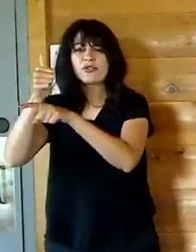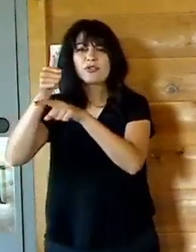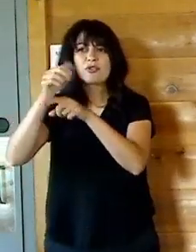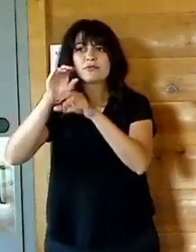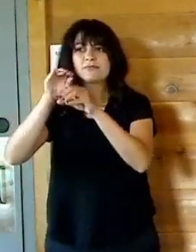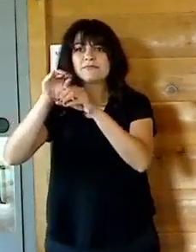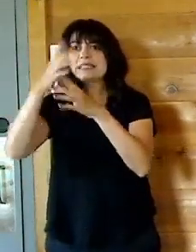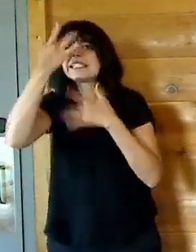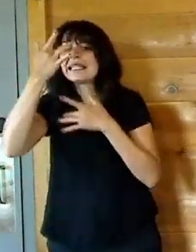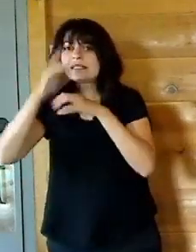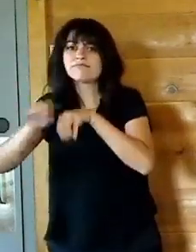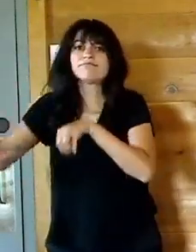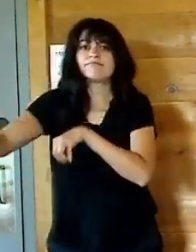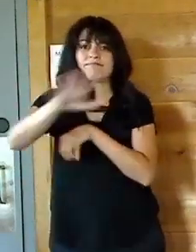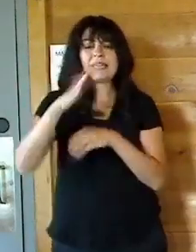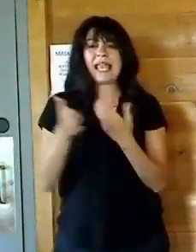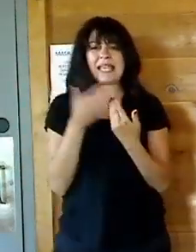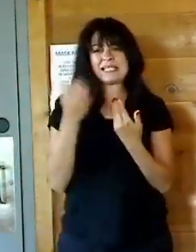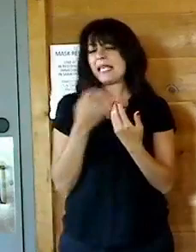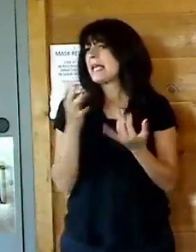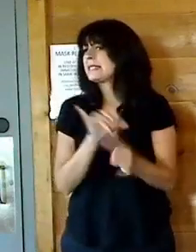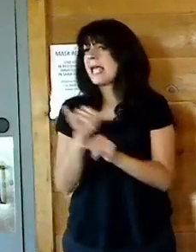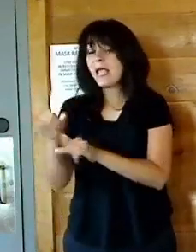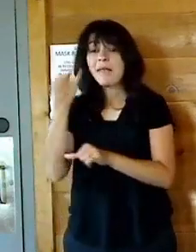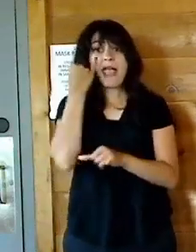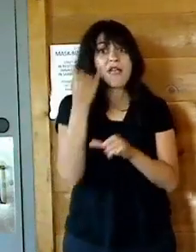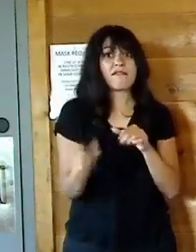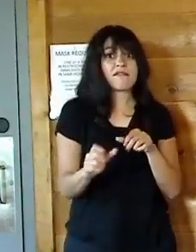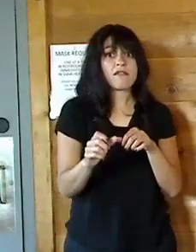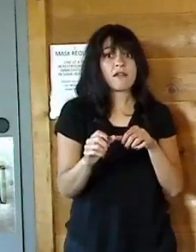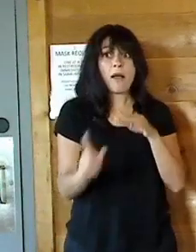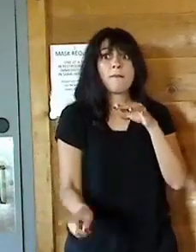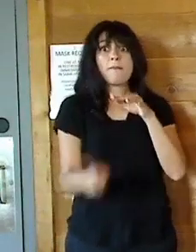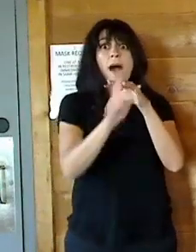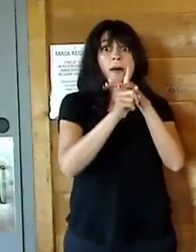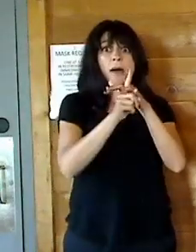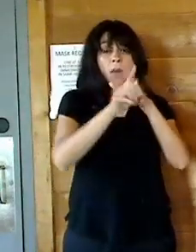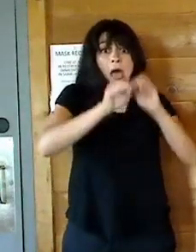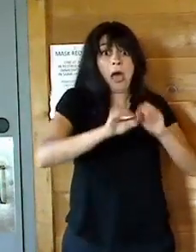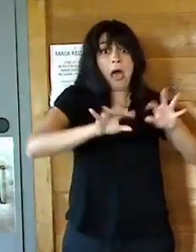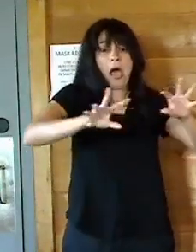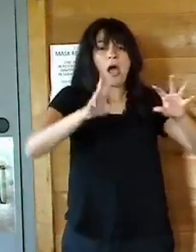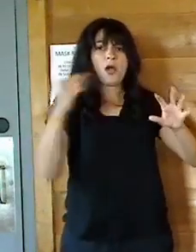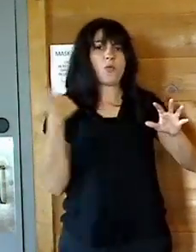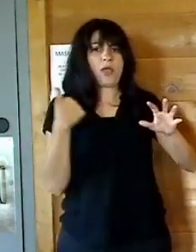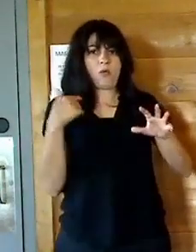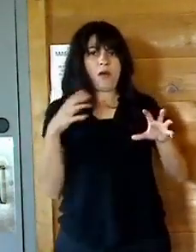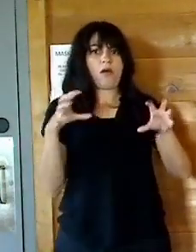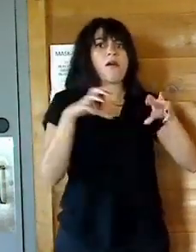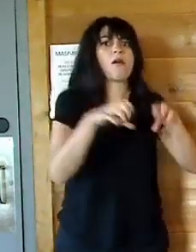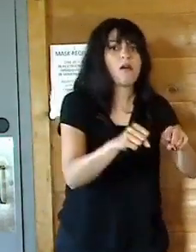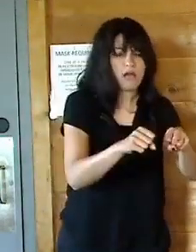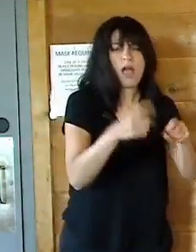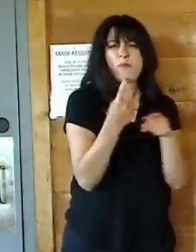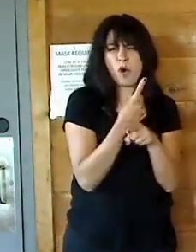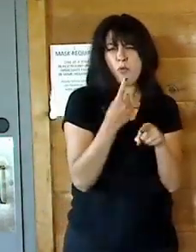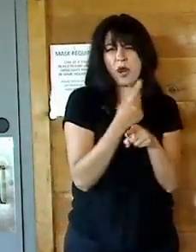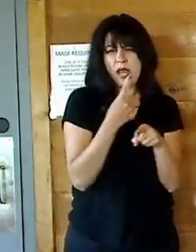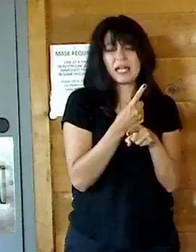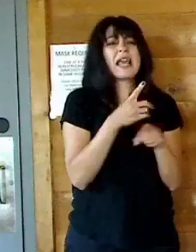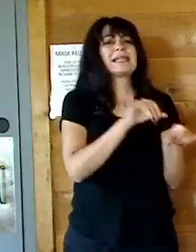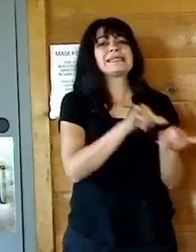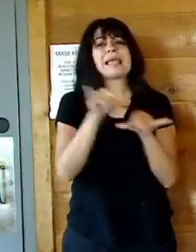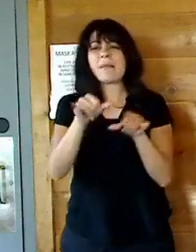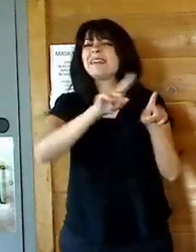in a particular location or otherwise, we would respond with the appropriate protocols for that instance. Okay? And we do this for communicable